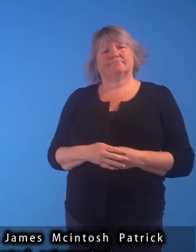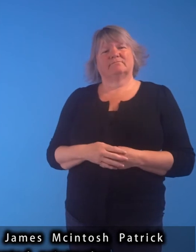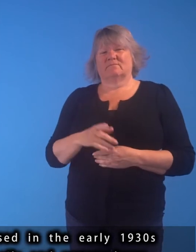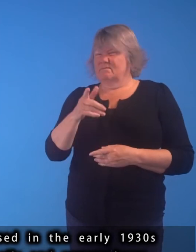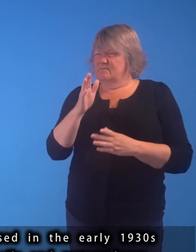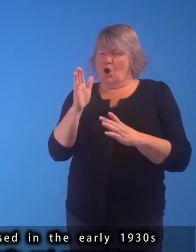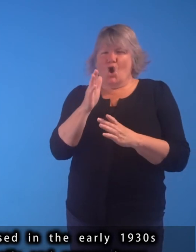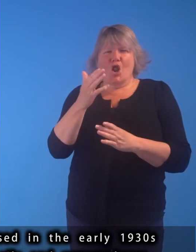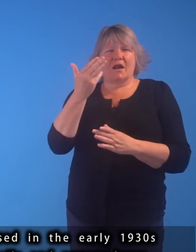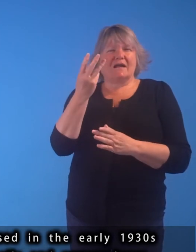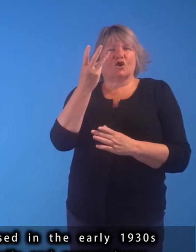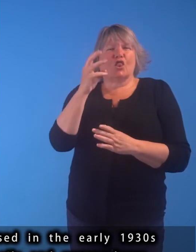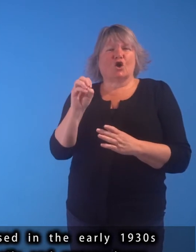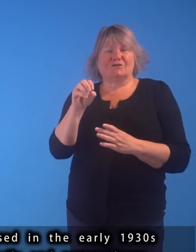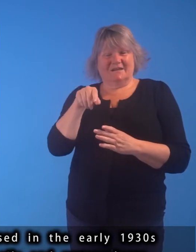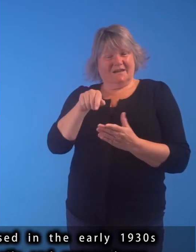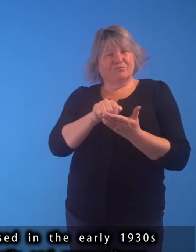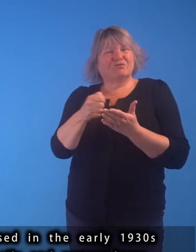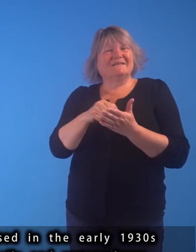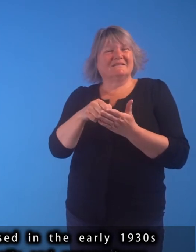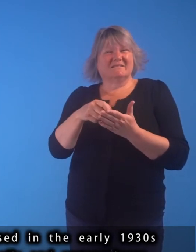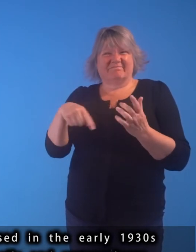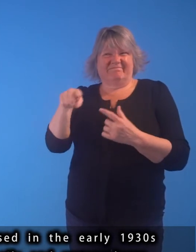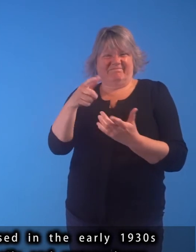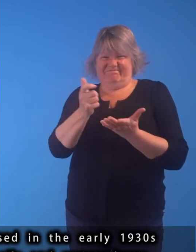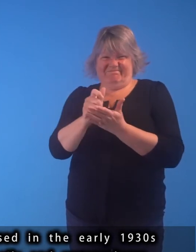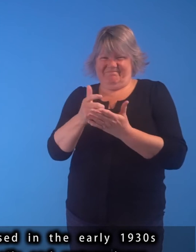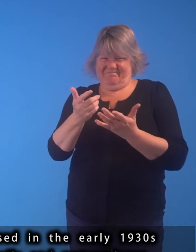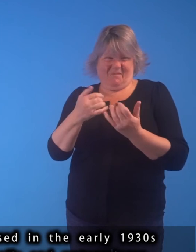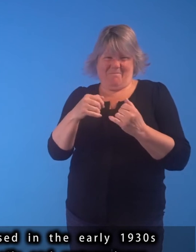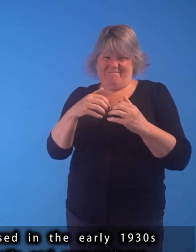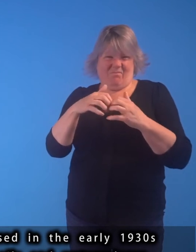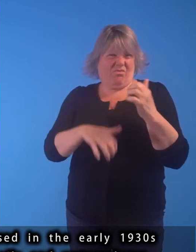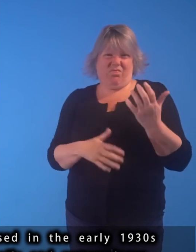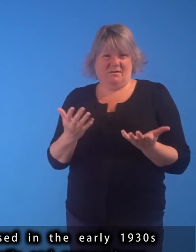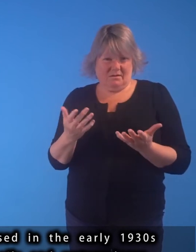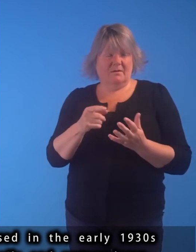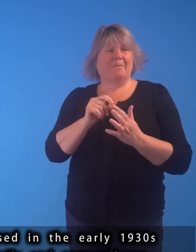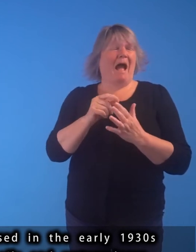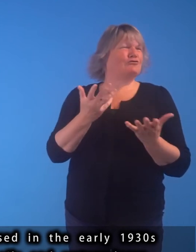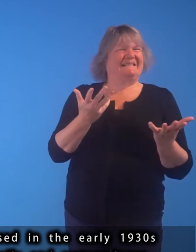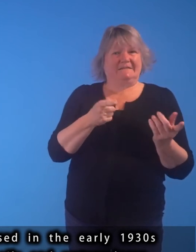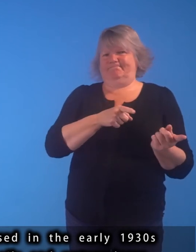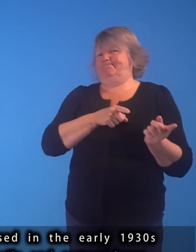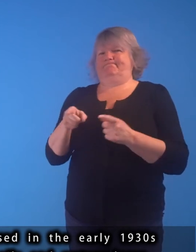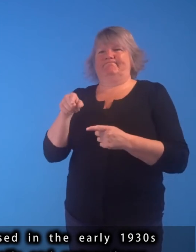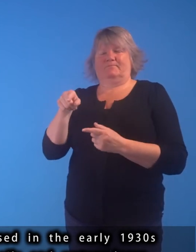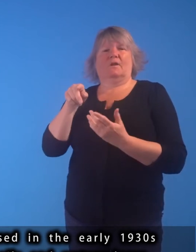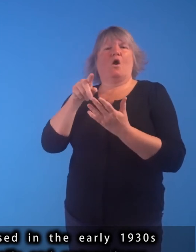It was only when this market collapsed in the early 1930s that Patrick turned to painting in oils